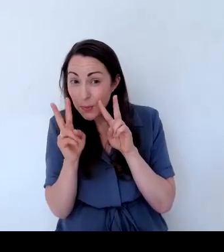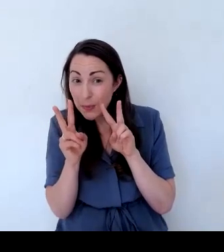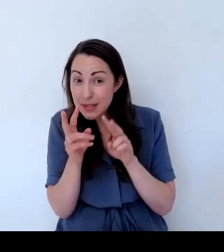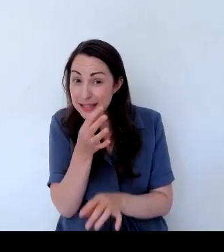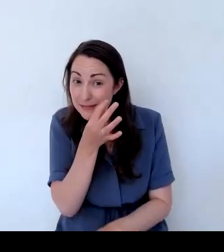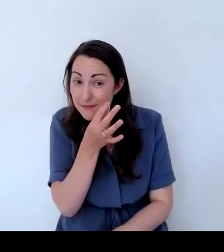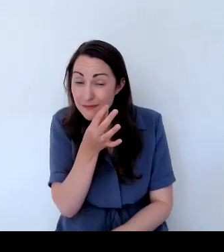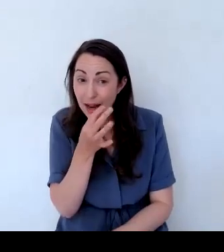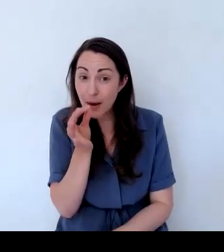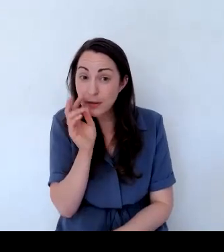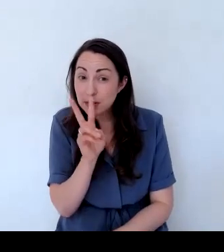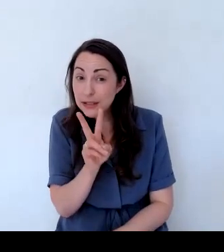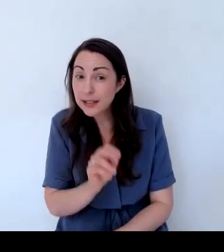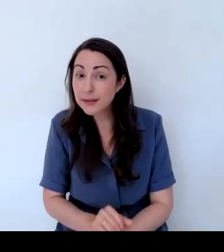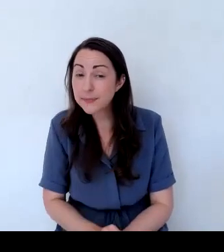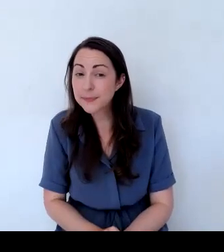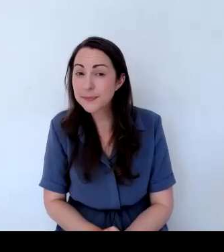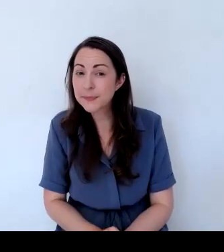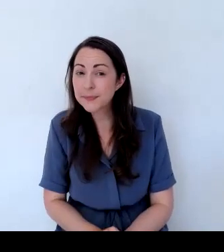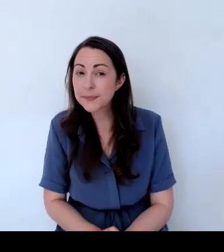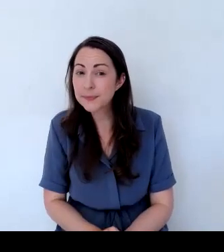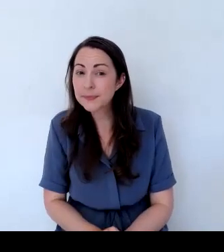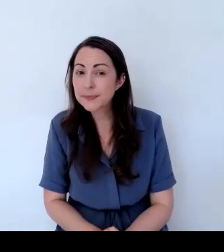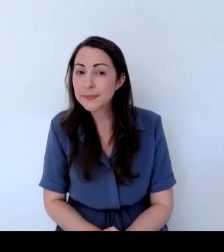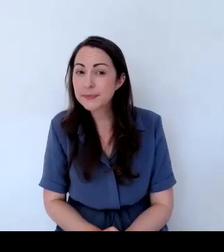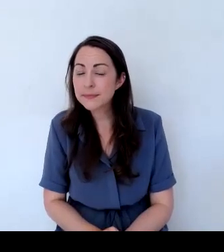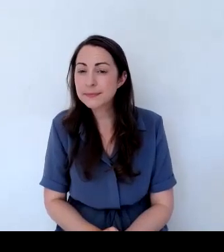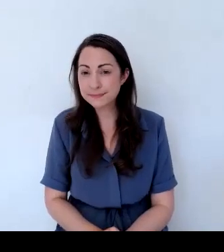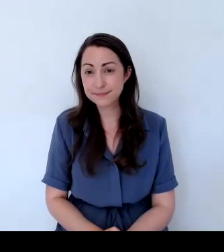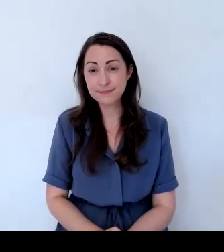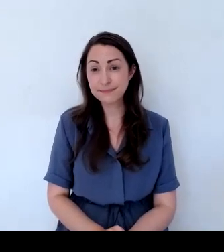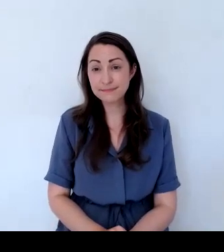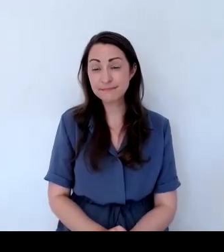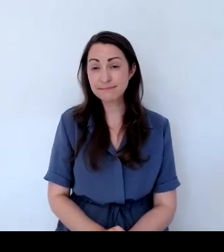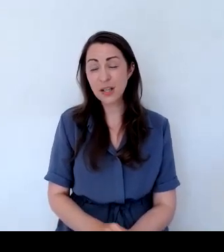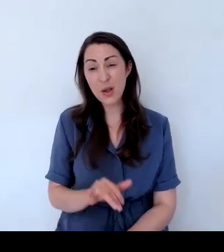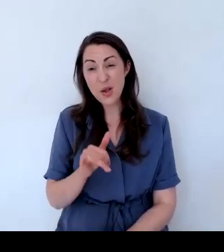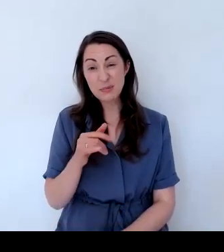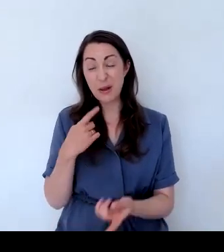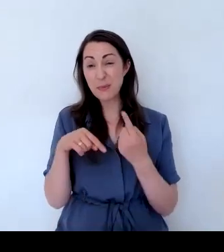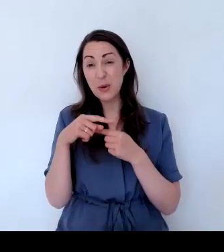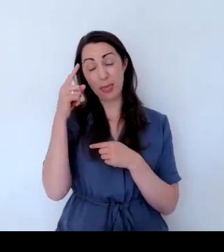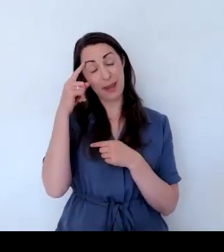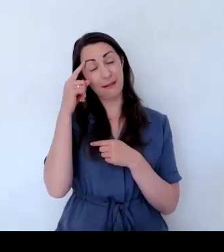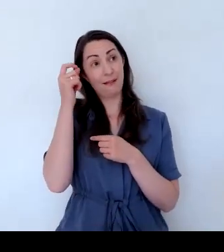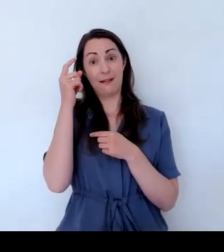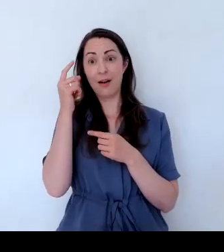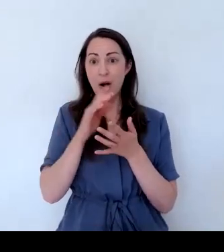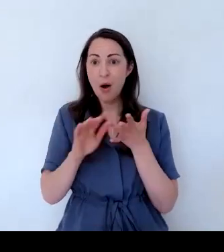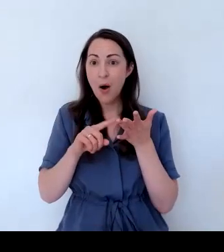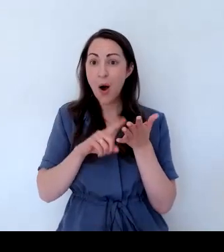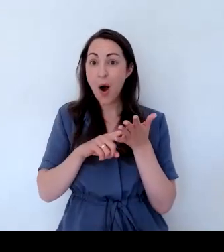camera in. Can you see that? It isn't often something we think of, is it? But of course, to produce berries, holly